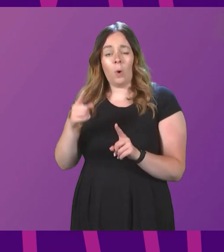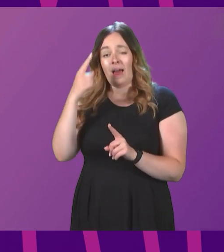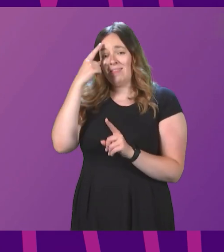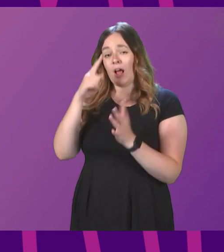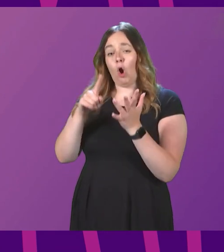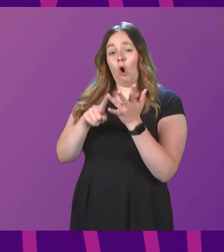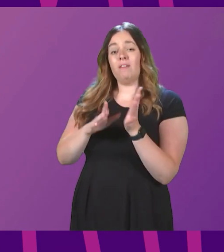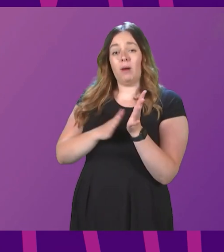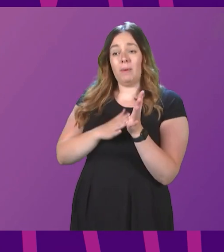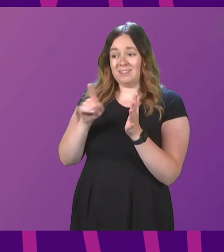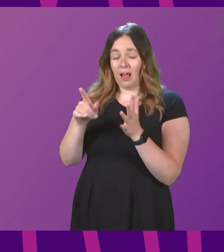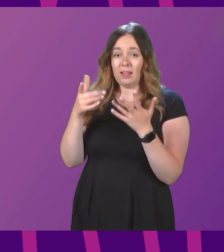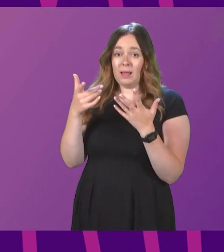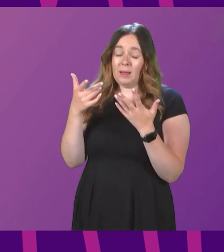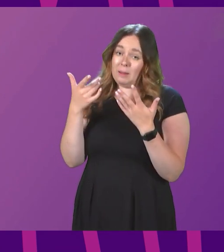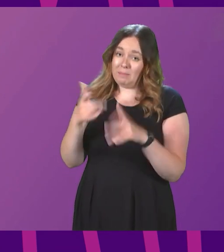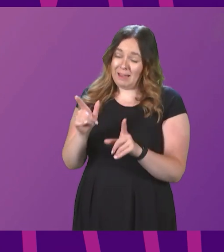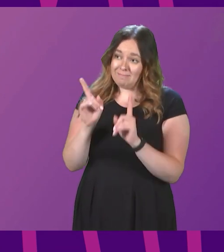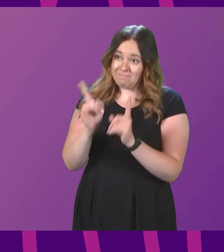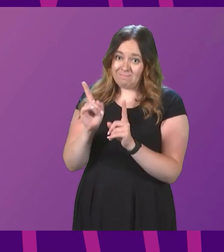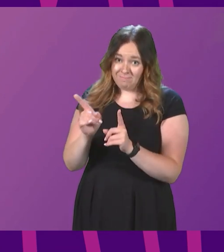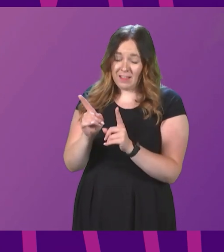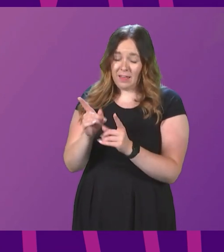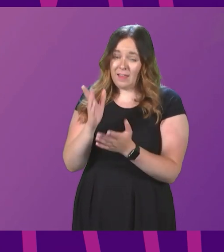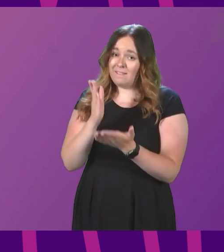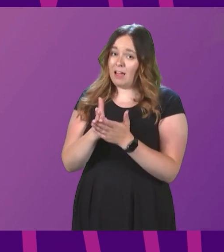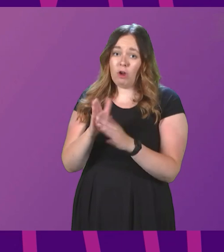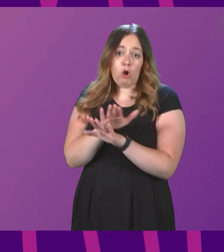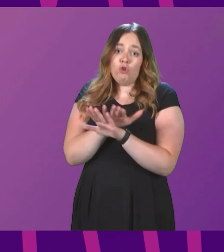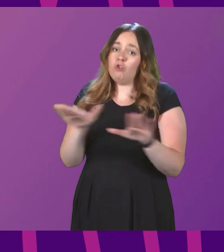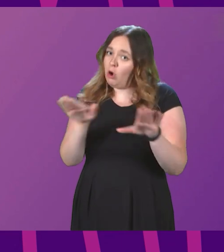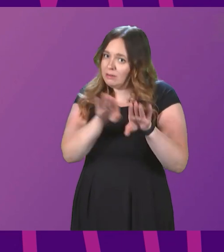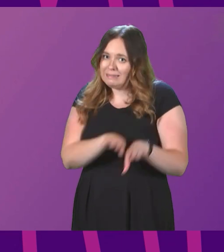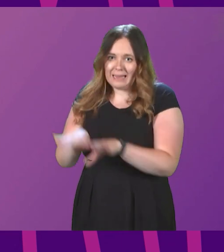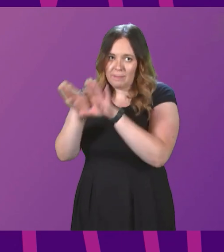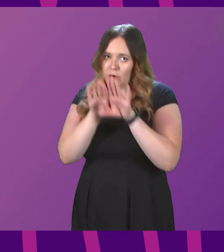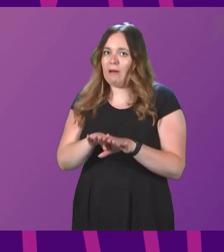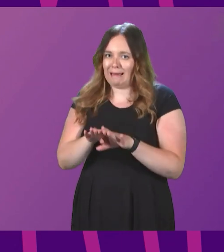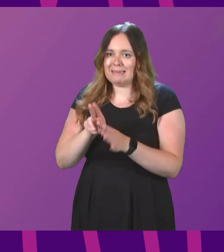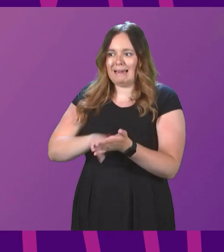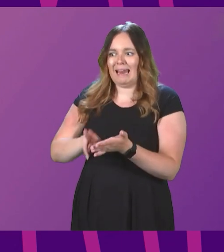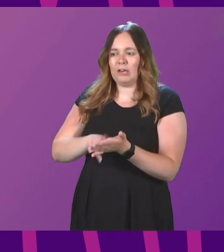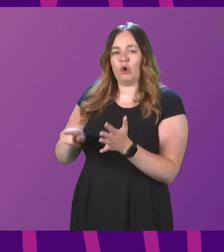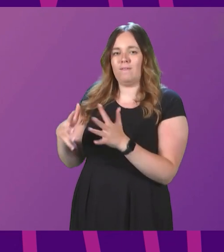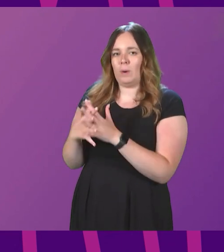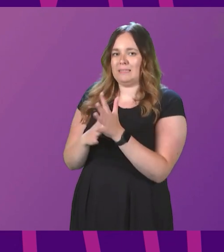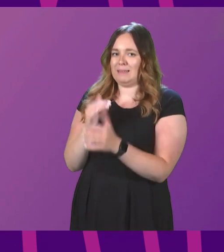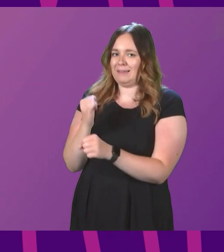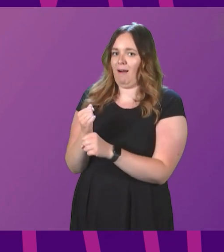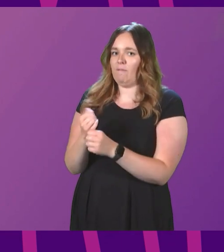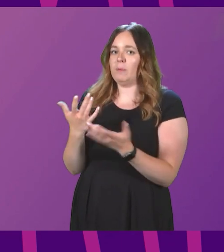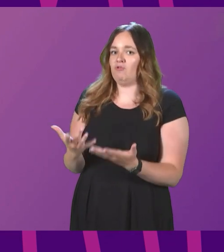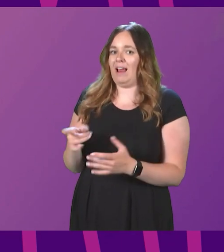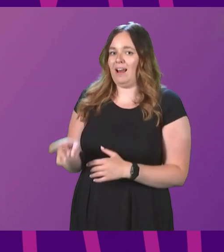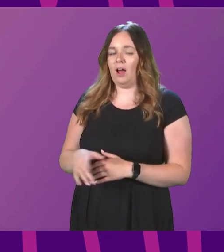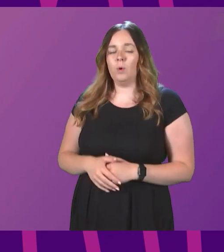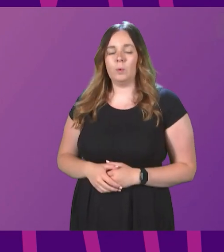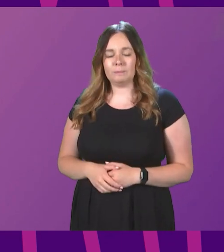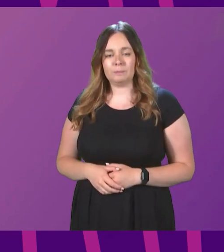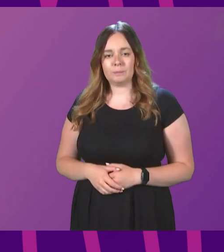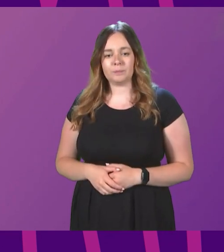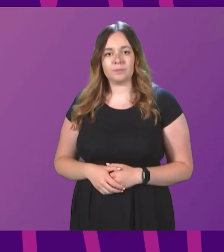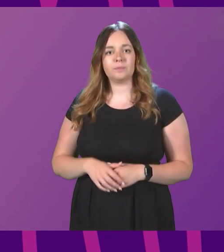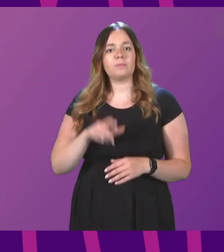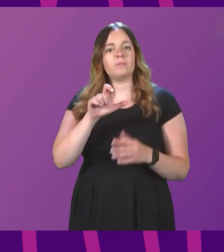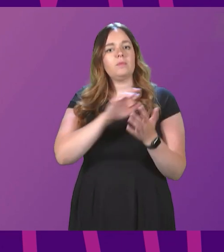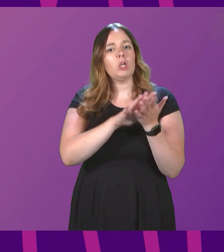Mundell has actually put his finger on the deeply undemocratic nature of the Westminster government in office right now. And